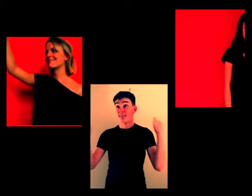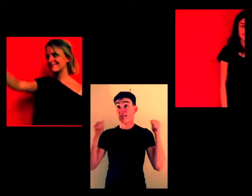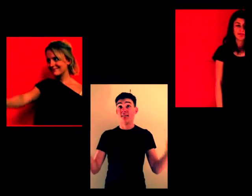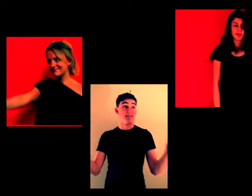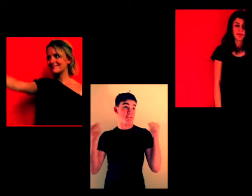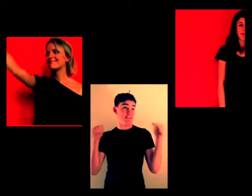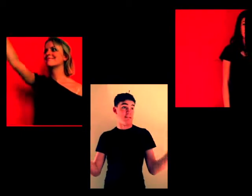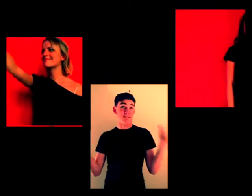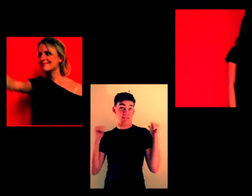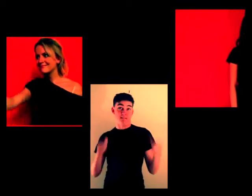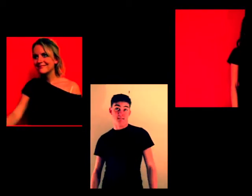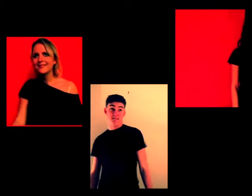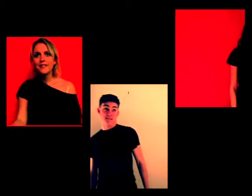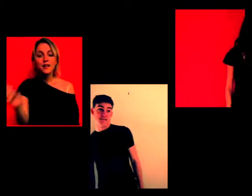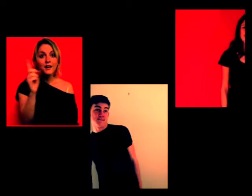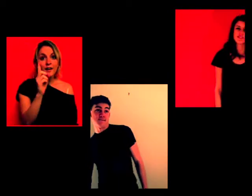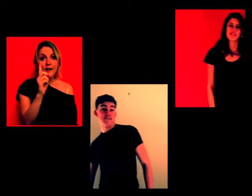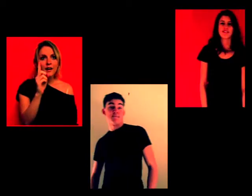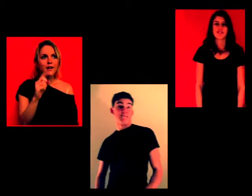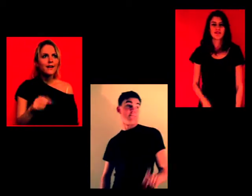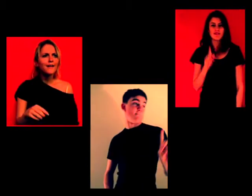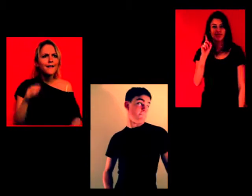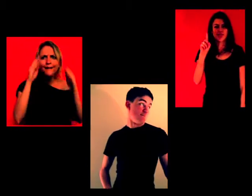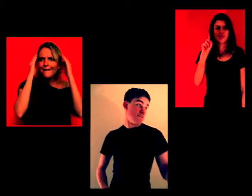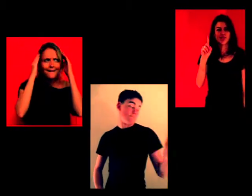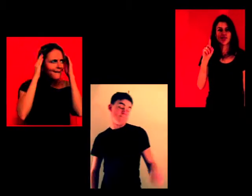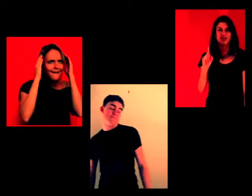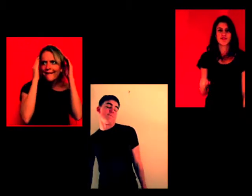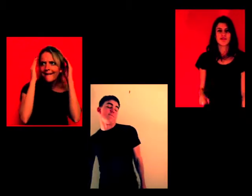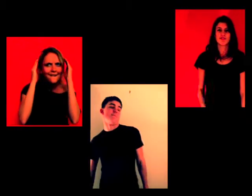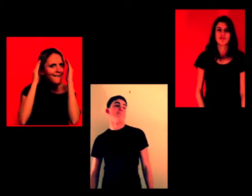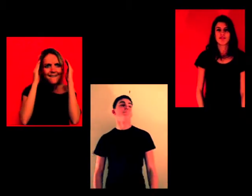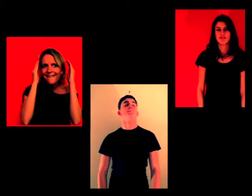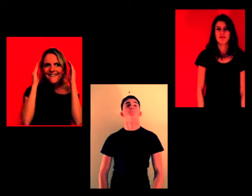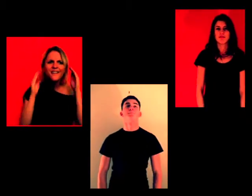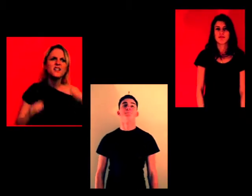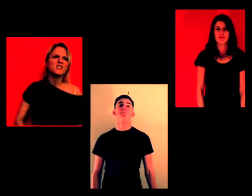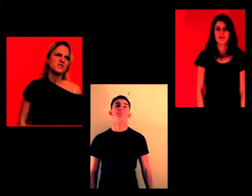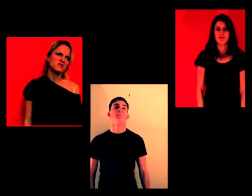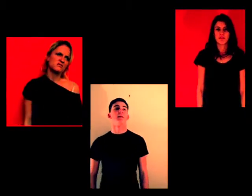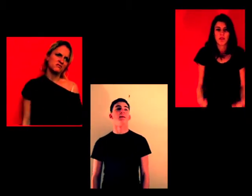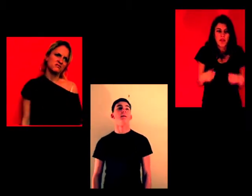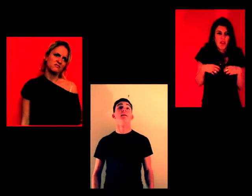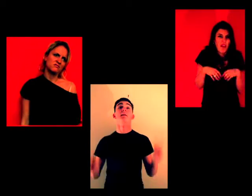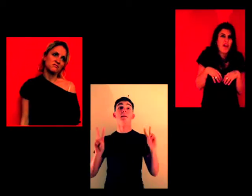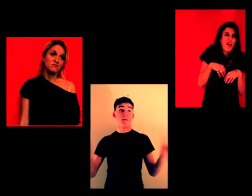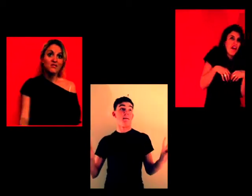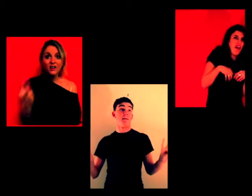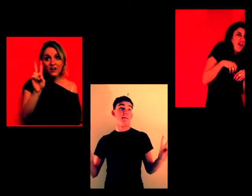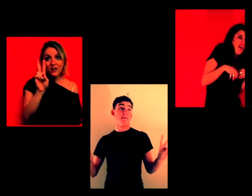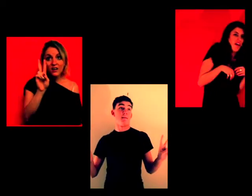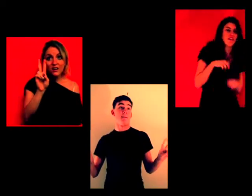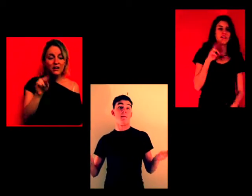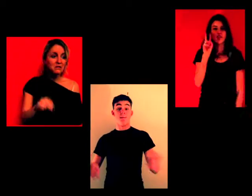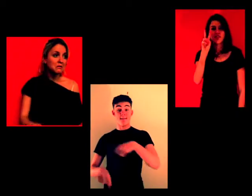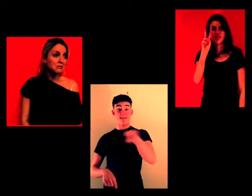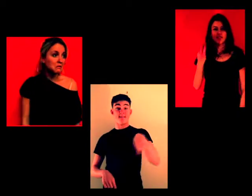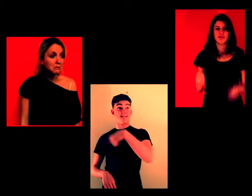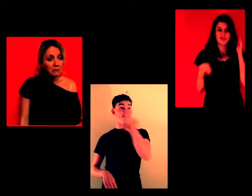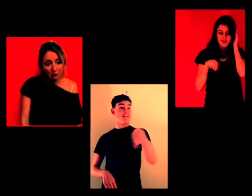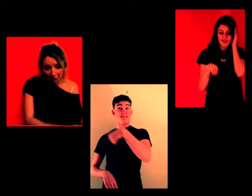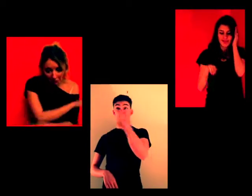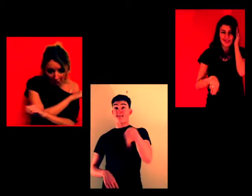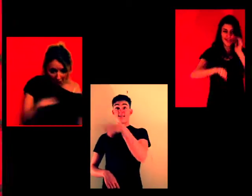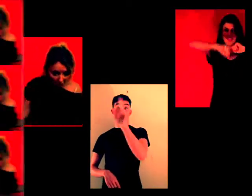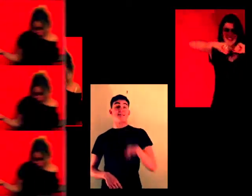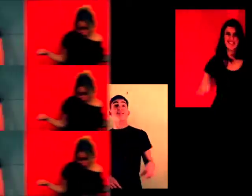yesterday. First type of faulty thinking, the inner critic. Second one, the broken